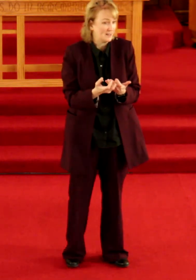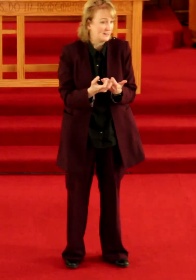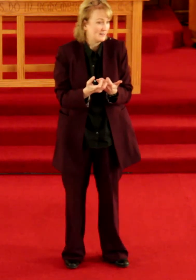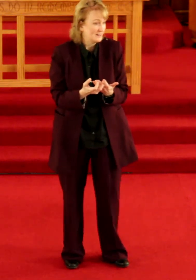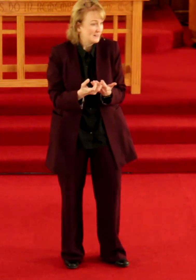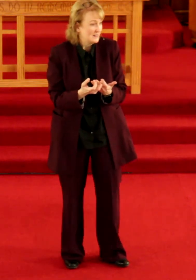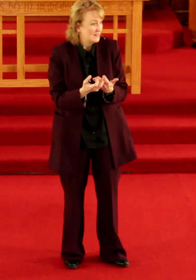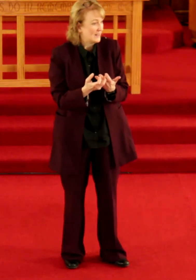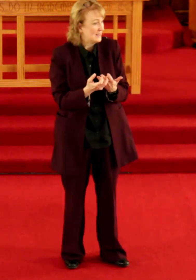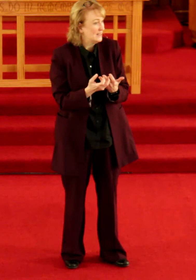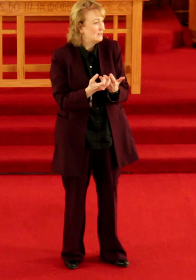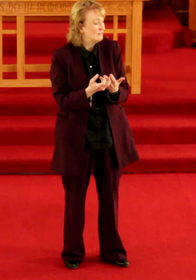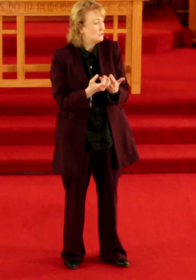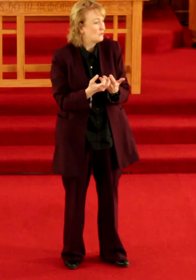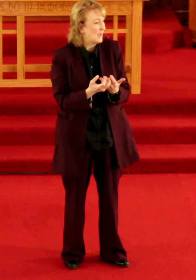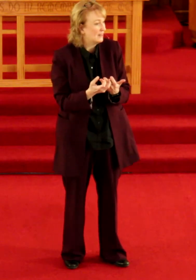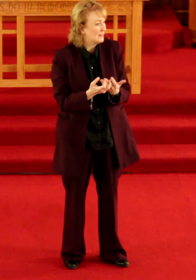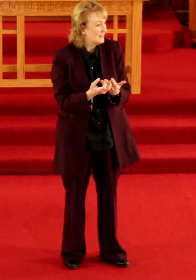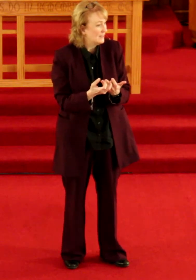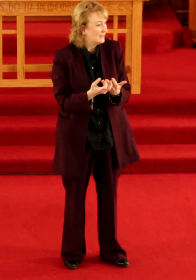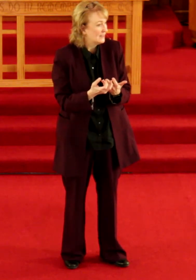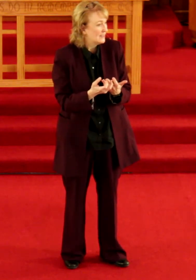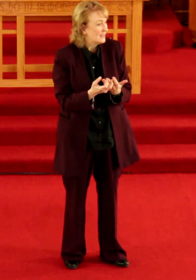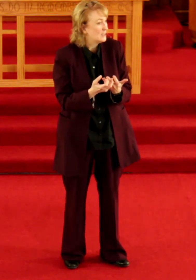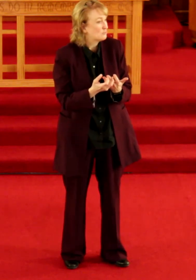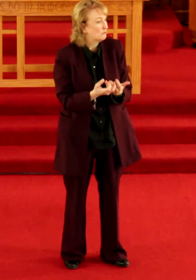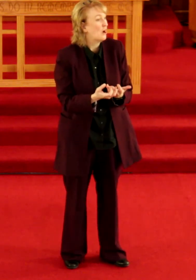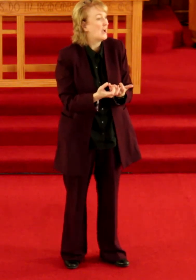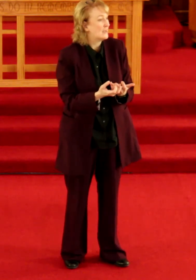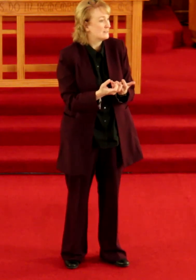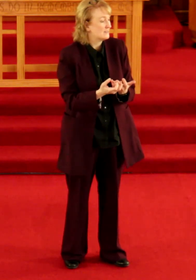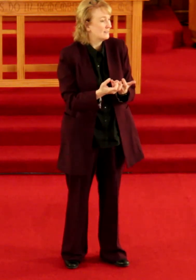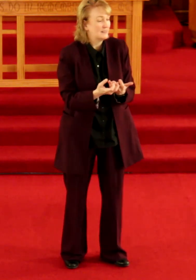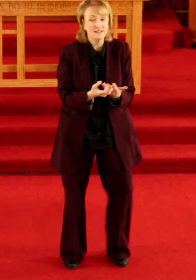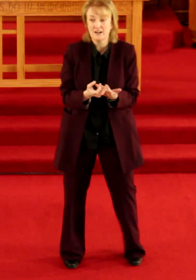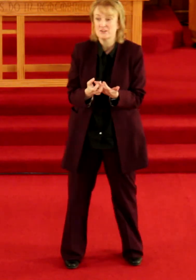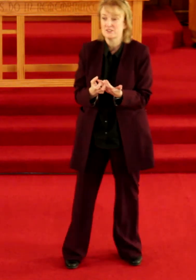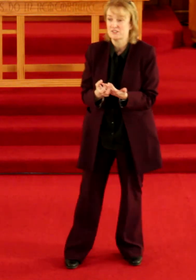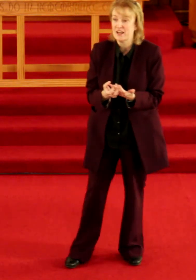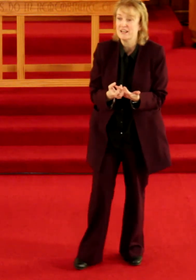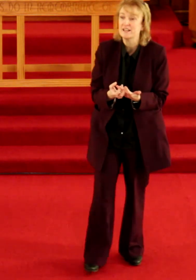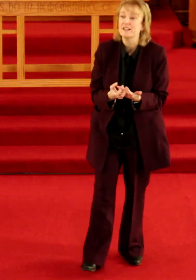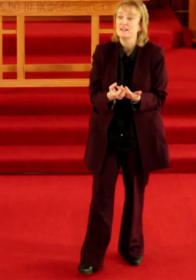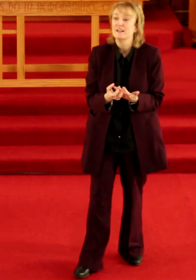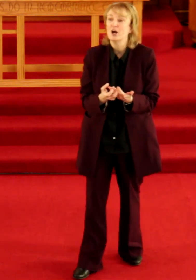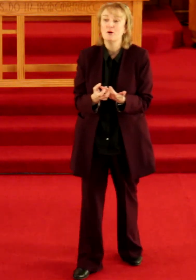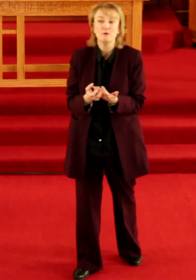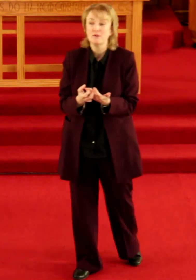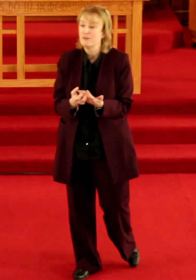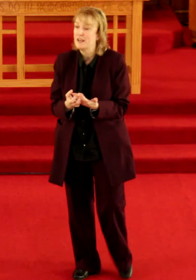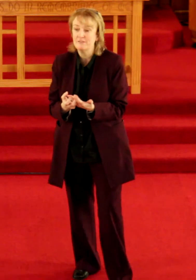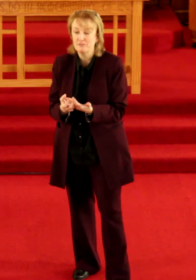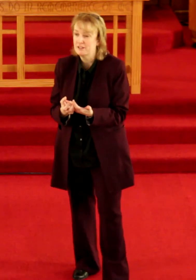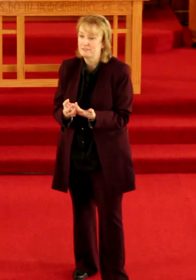that individuality is prized in our society above everything